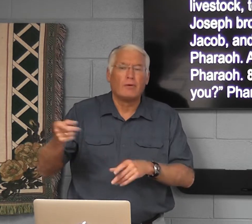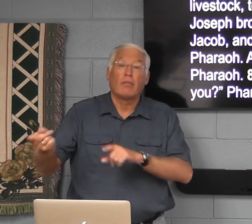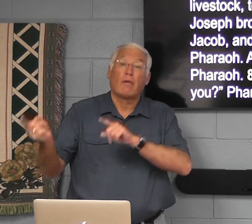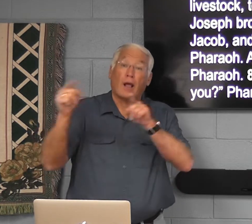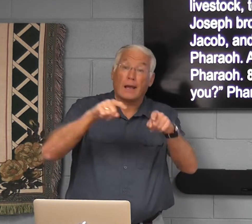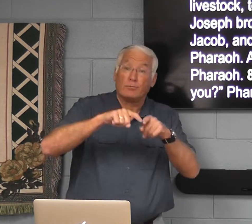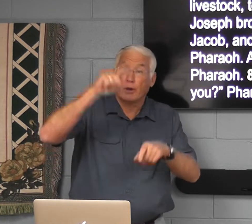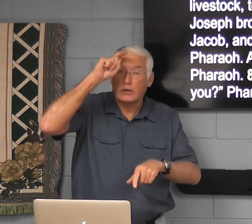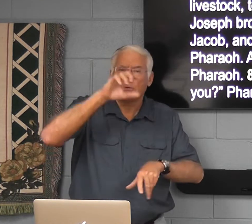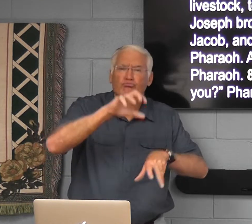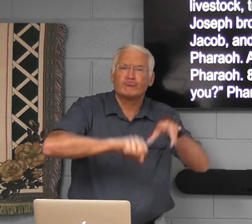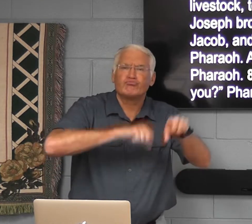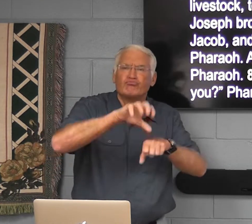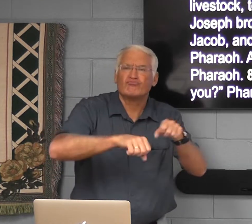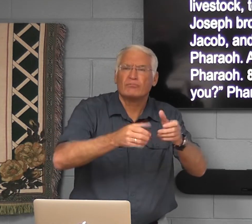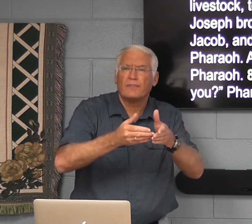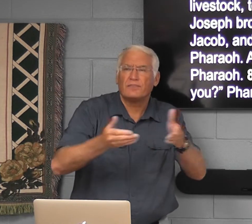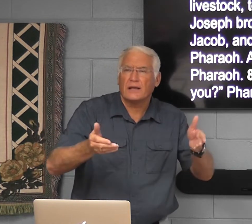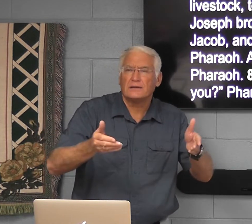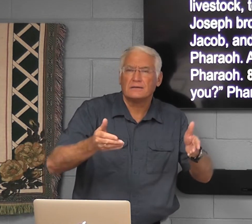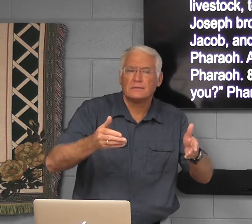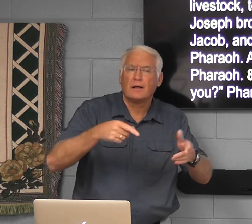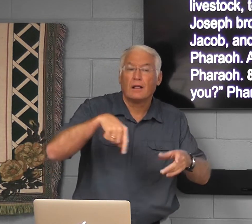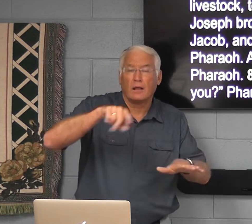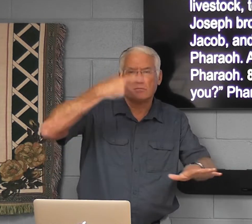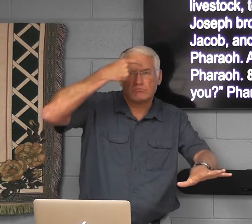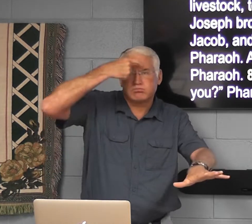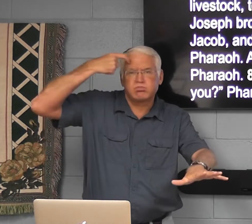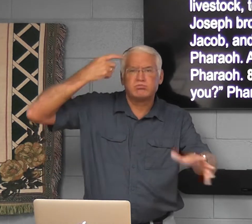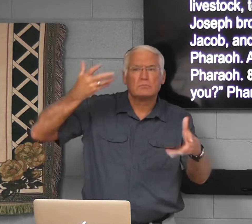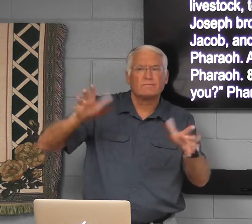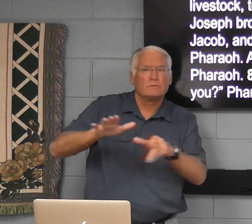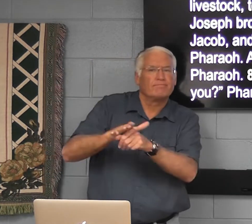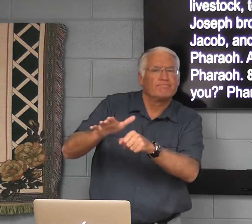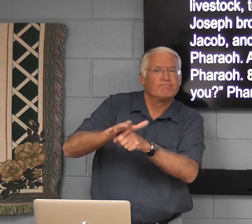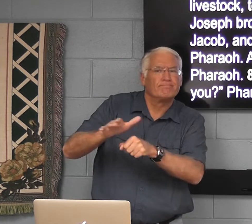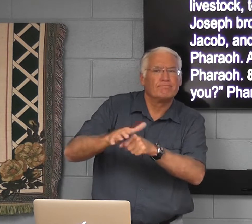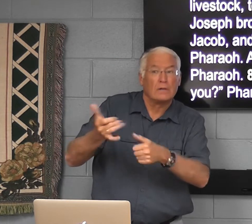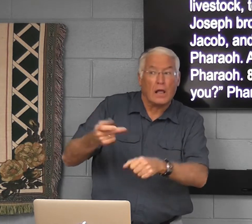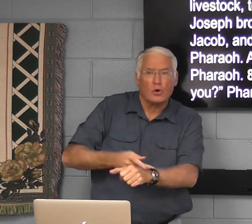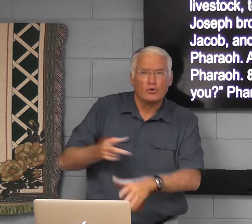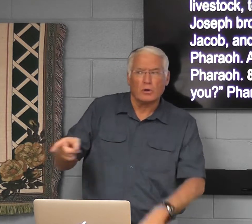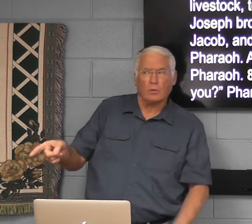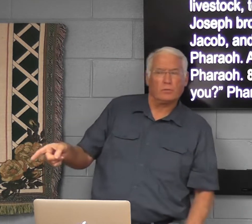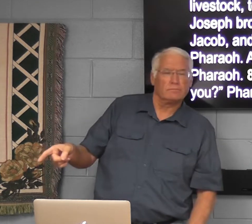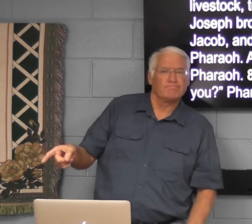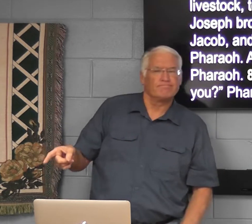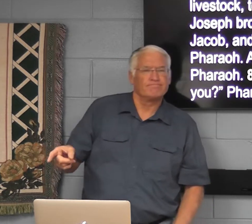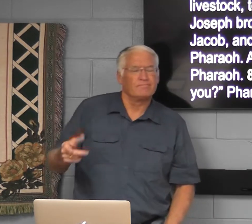were like shepherds. When they came into Egypt, they pillaged. So that was very tragic for them.